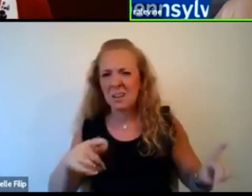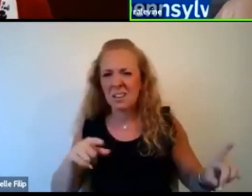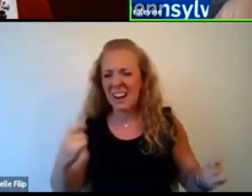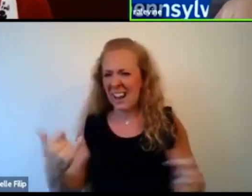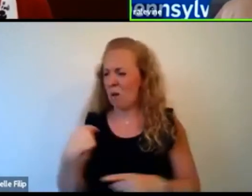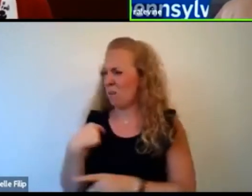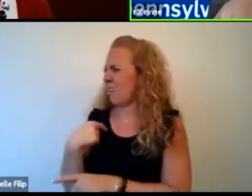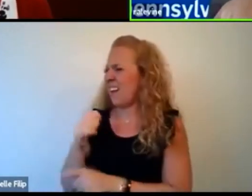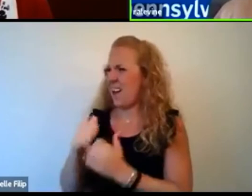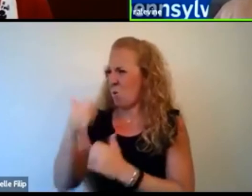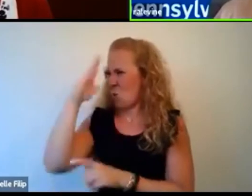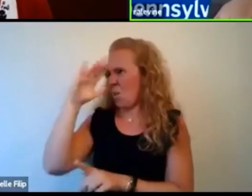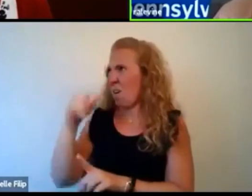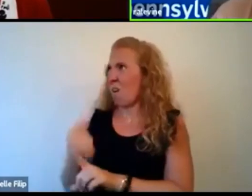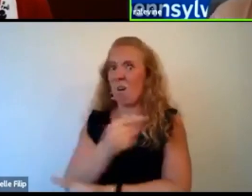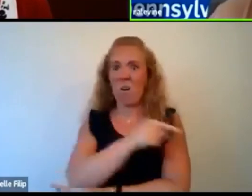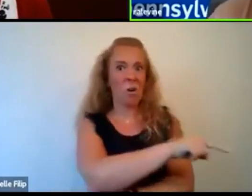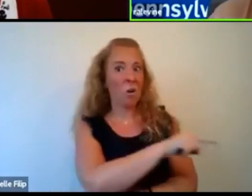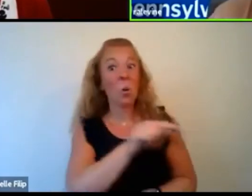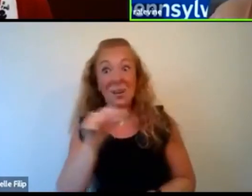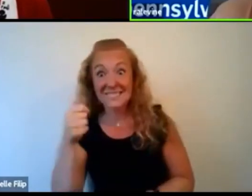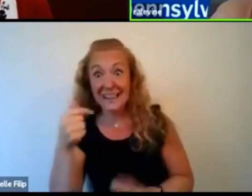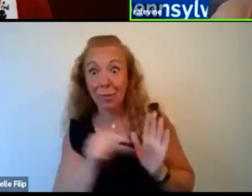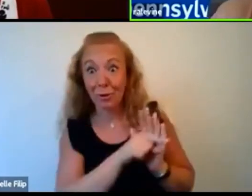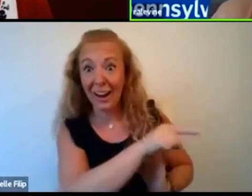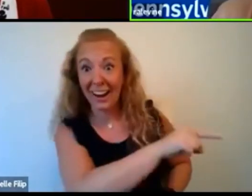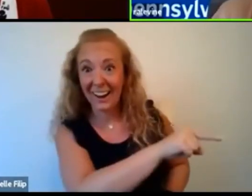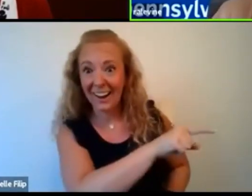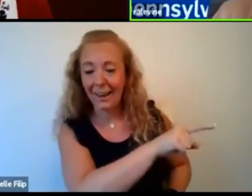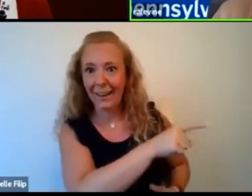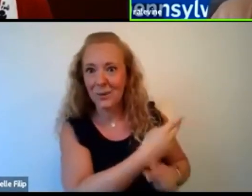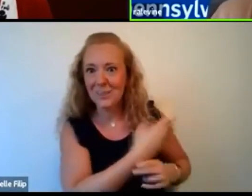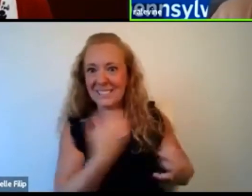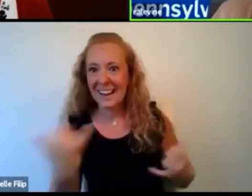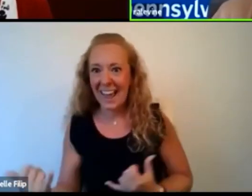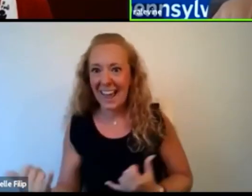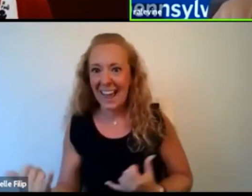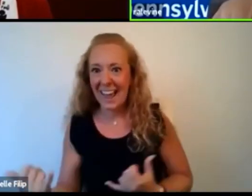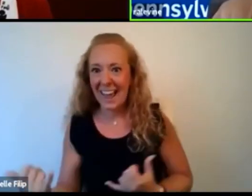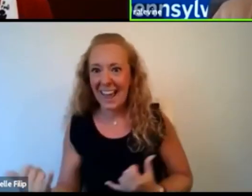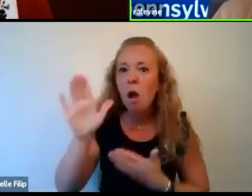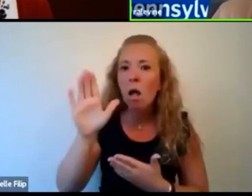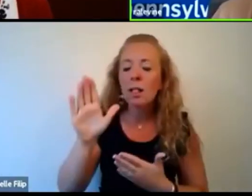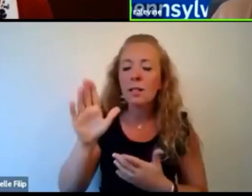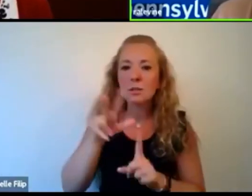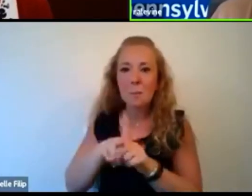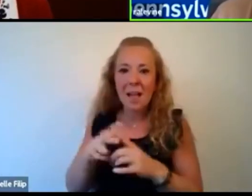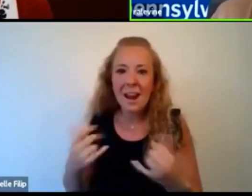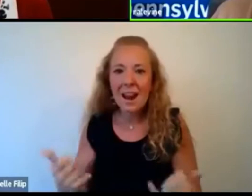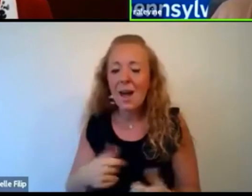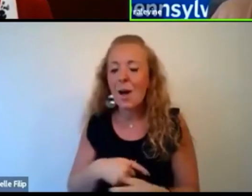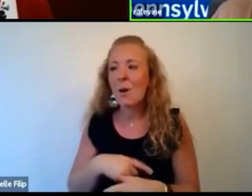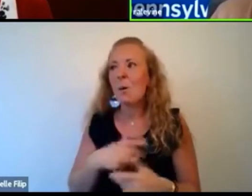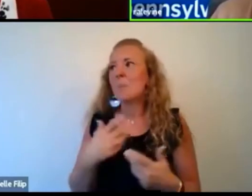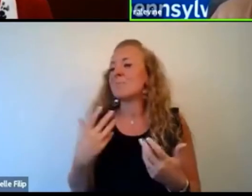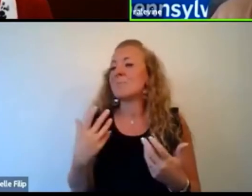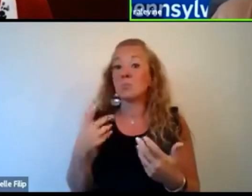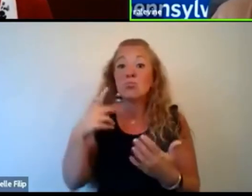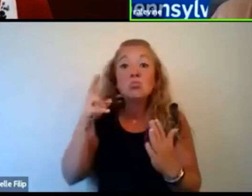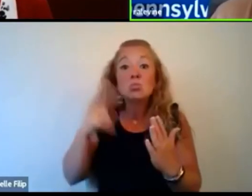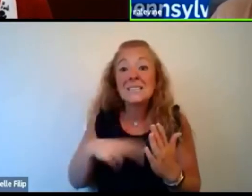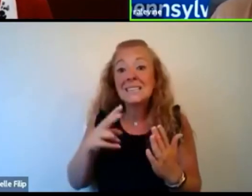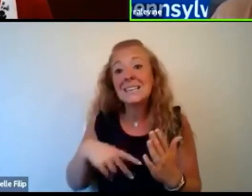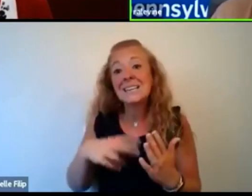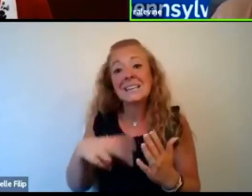Oh yeah. We learned about that in 10th grade. Uh, I learned, you know, something I learned in college, something I learned, you know, just reading, I